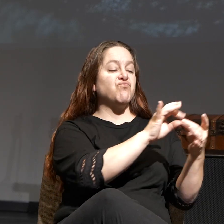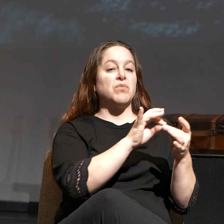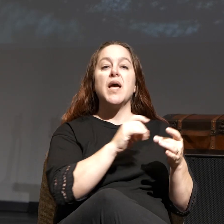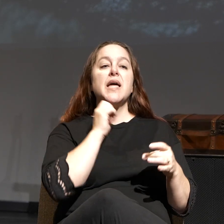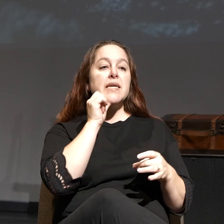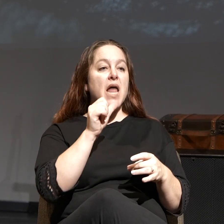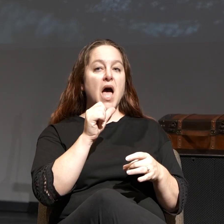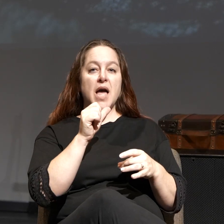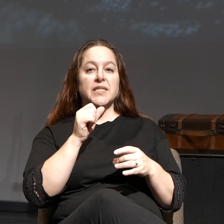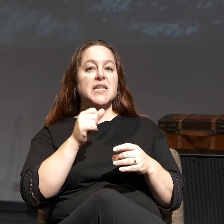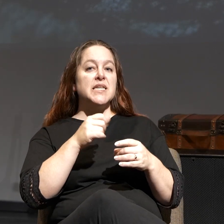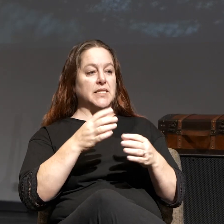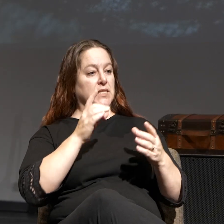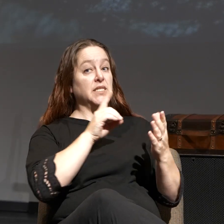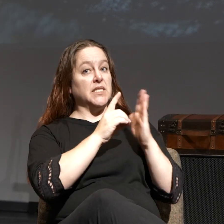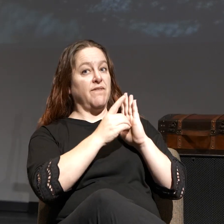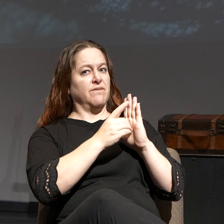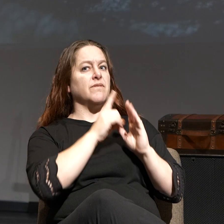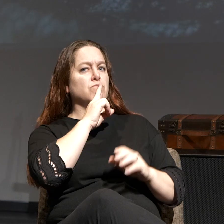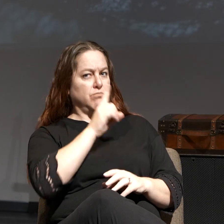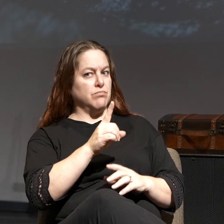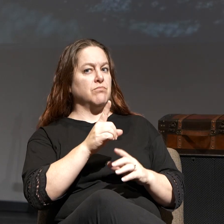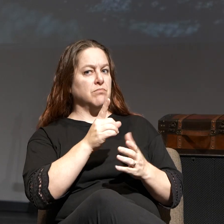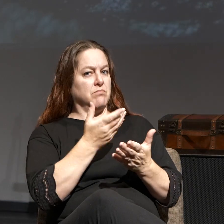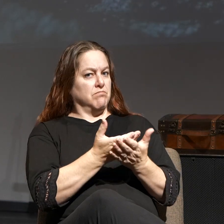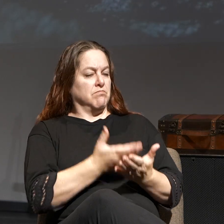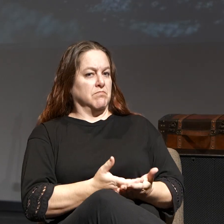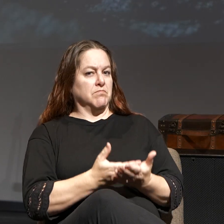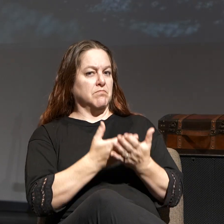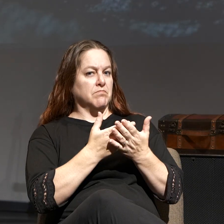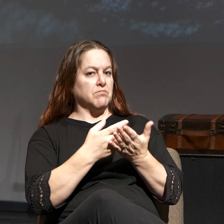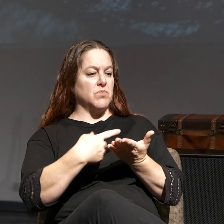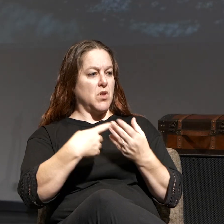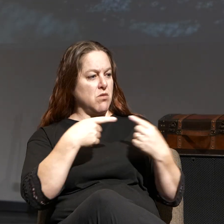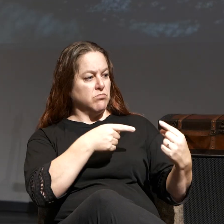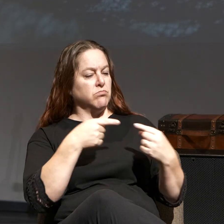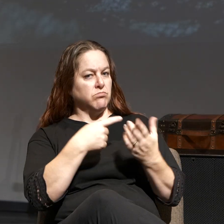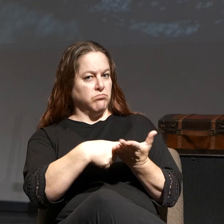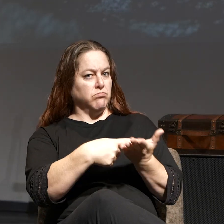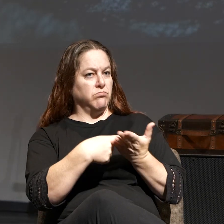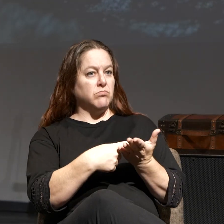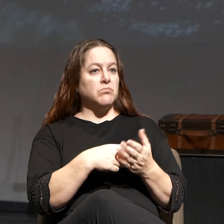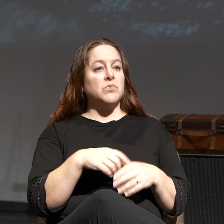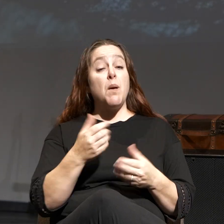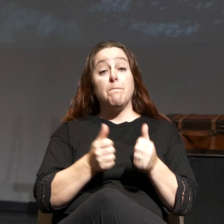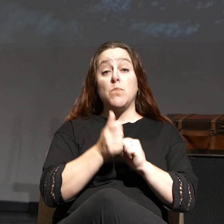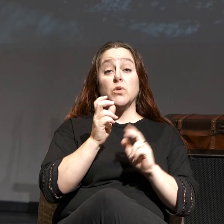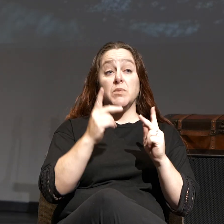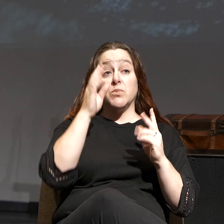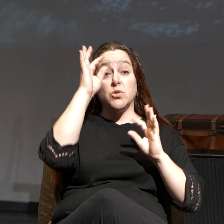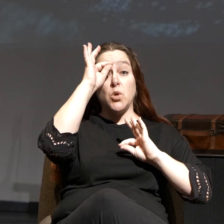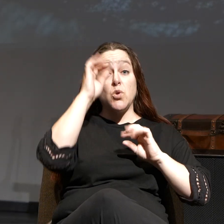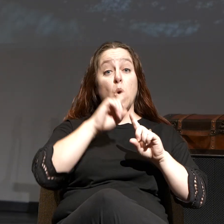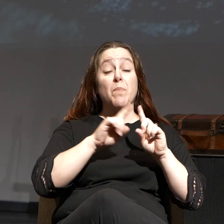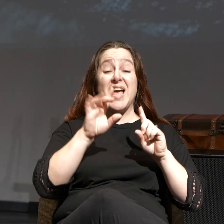difference between the two. In most people don't know the stats here that 80% of Christian kids